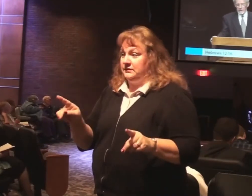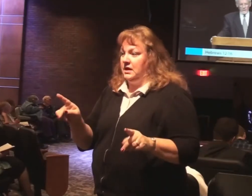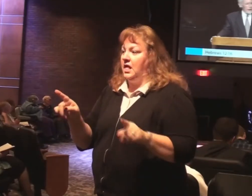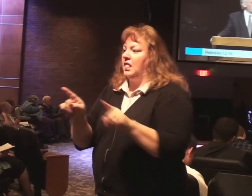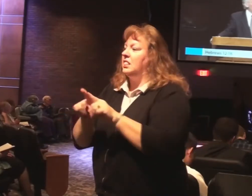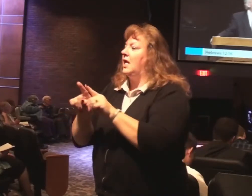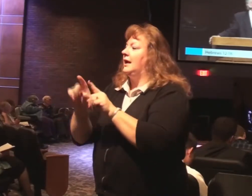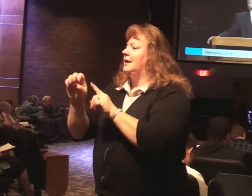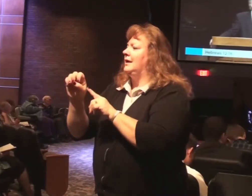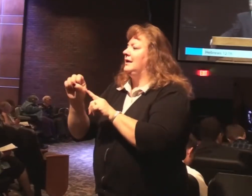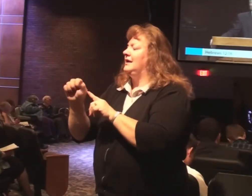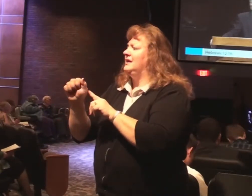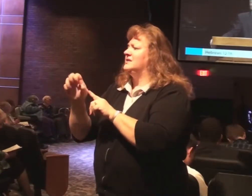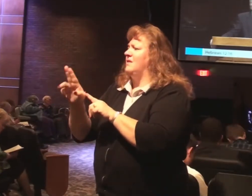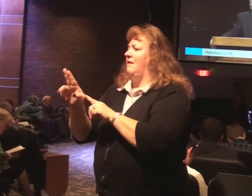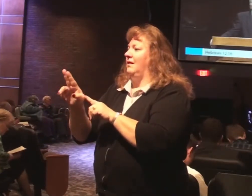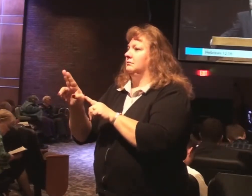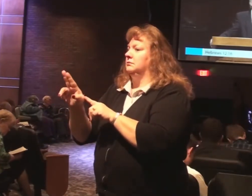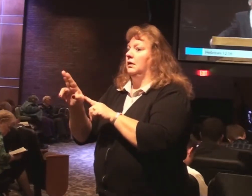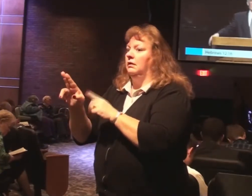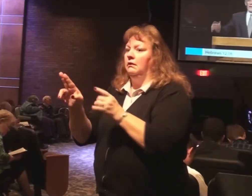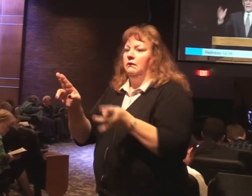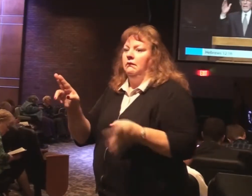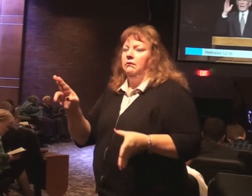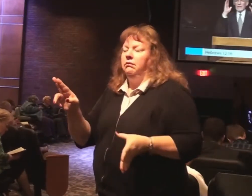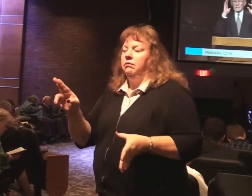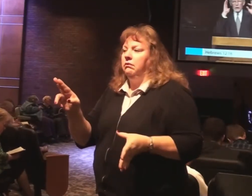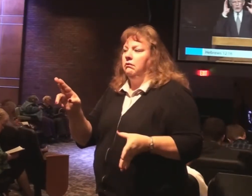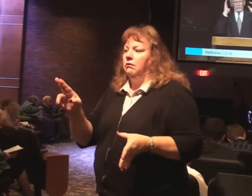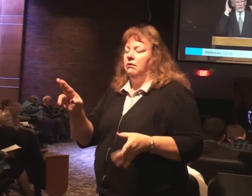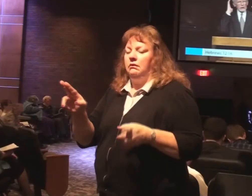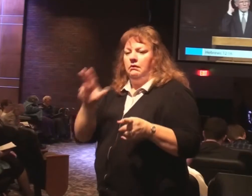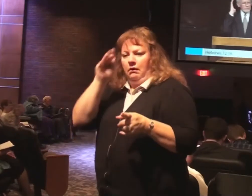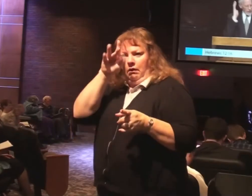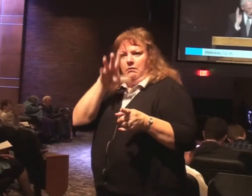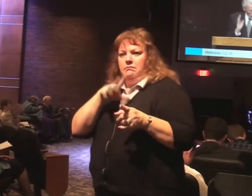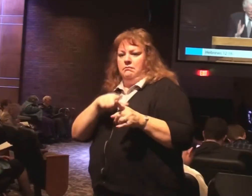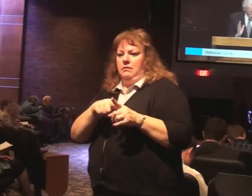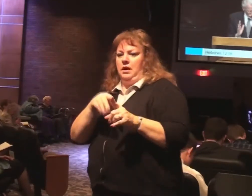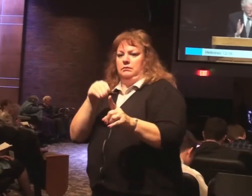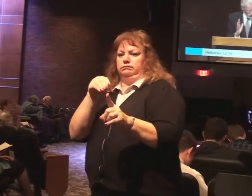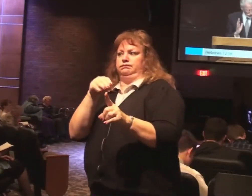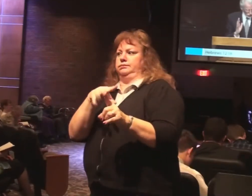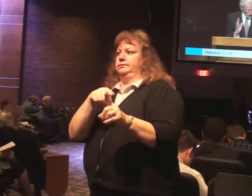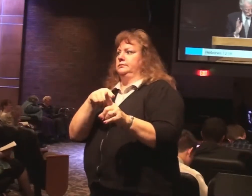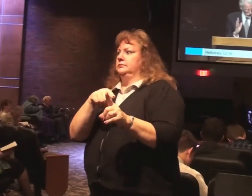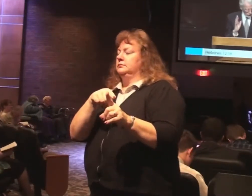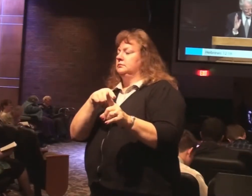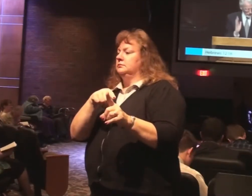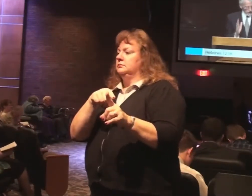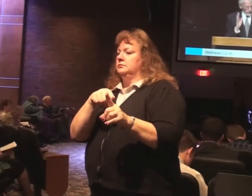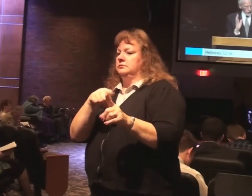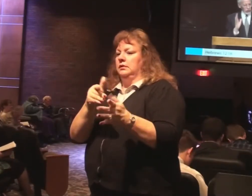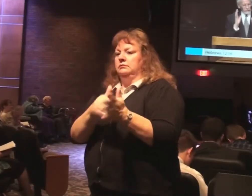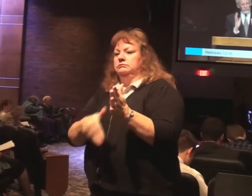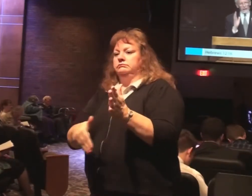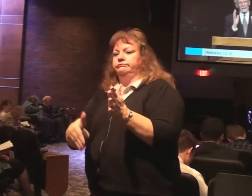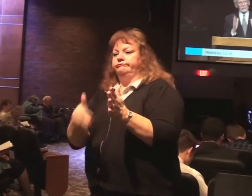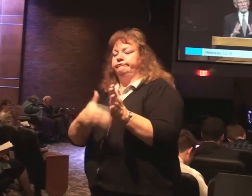Oh, what a terrible thing. Here is a man who is exposed repeatedly over time to the